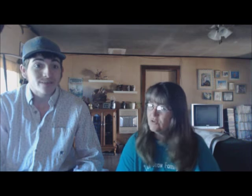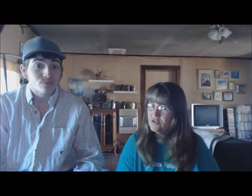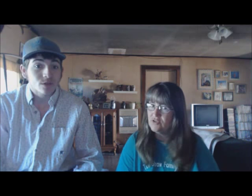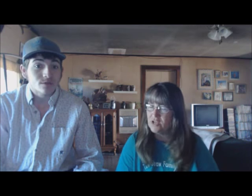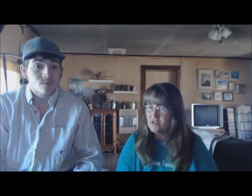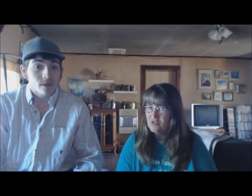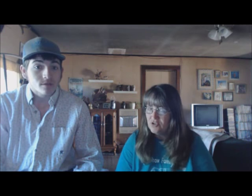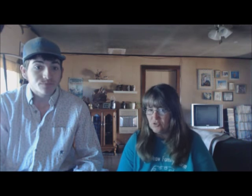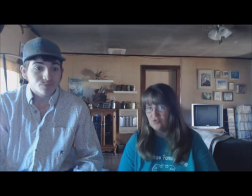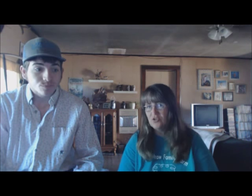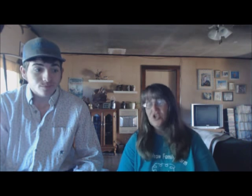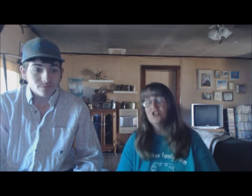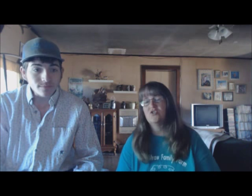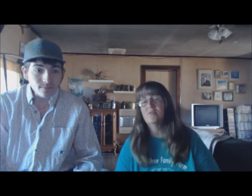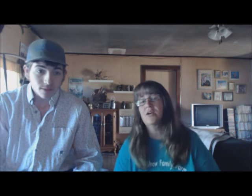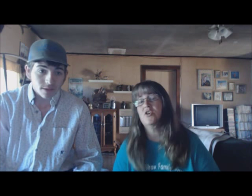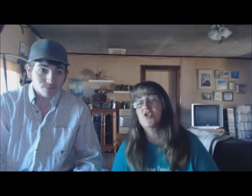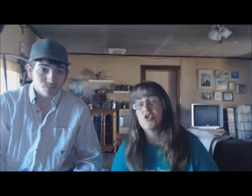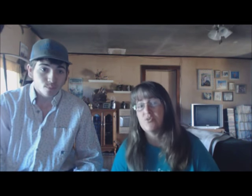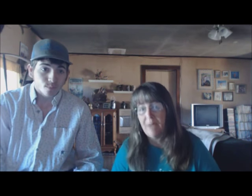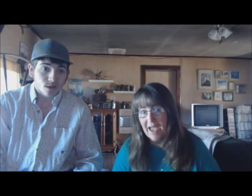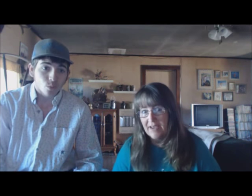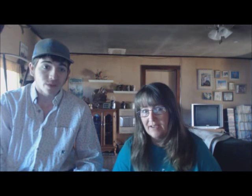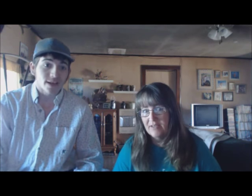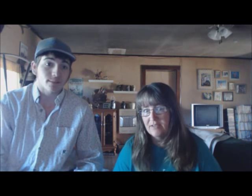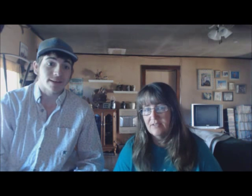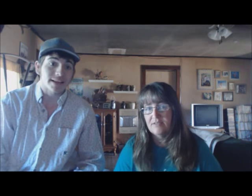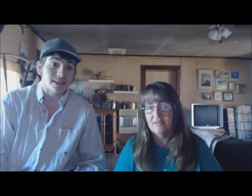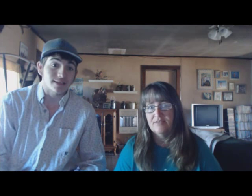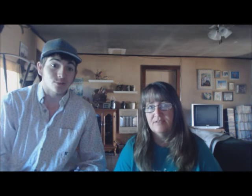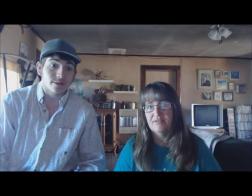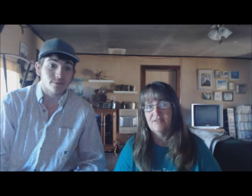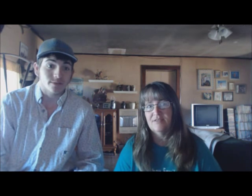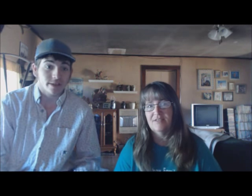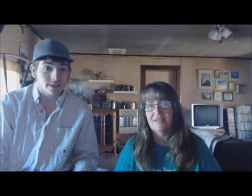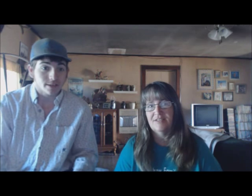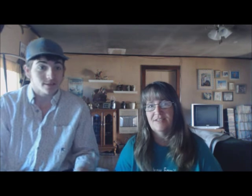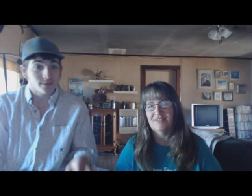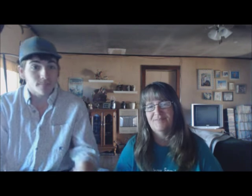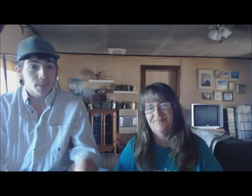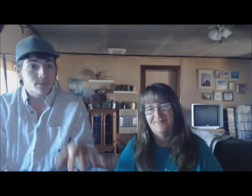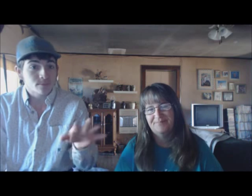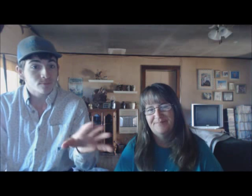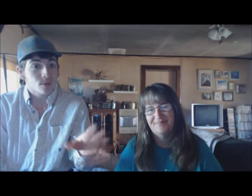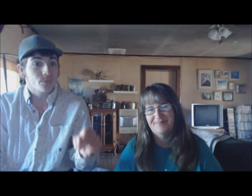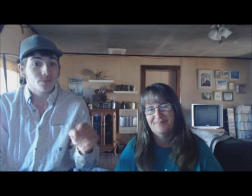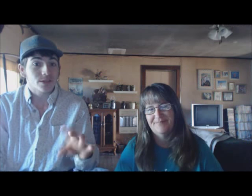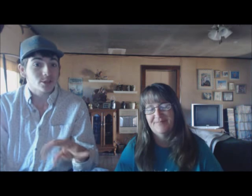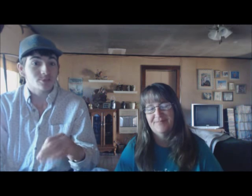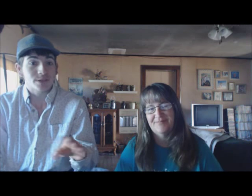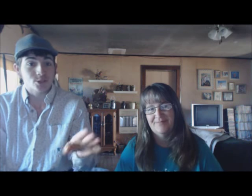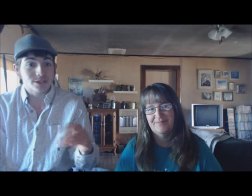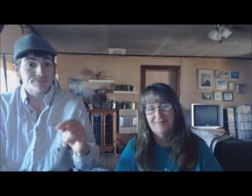No, they got new shoes. Storm got her shoes back. We got her Nikes. We got her little Nikes. Their specialty.